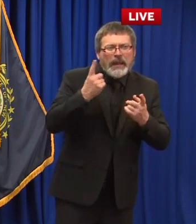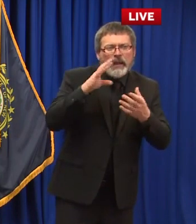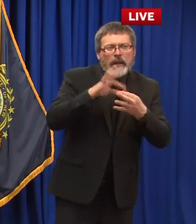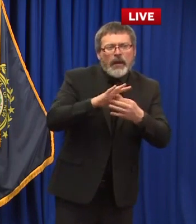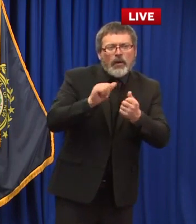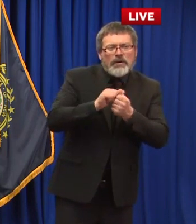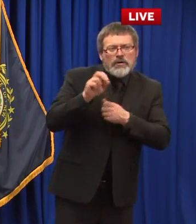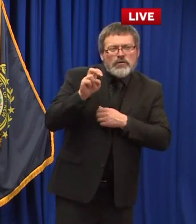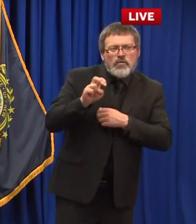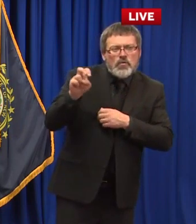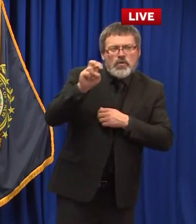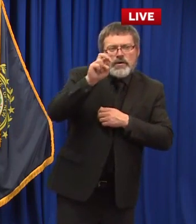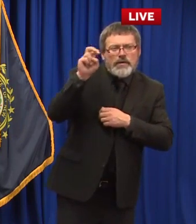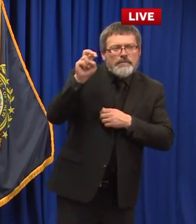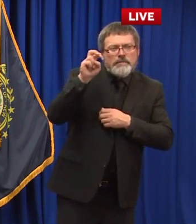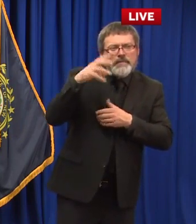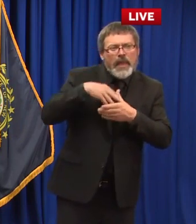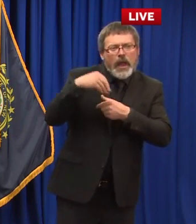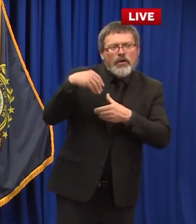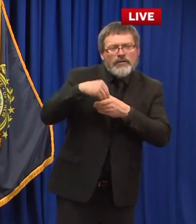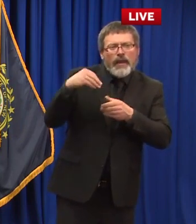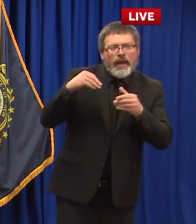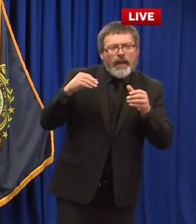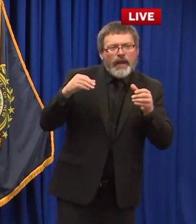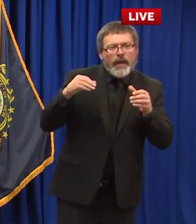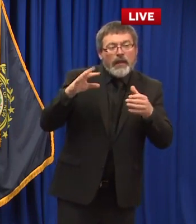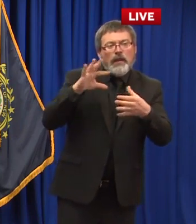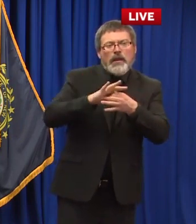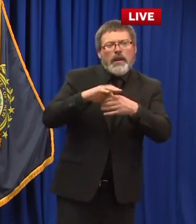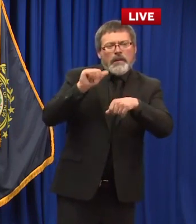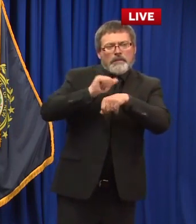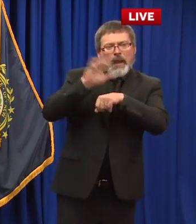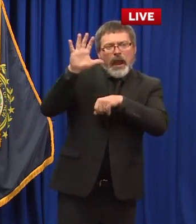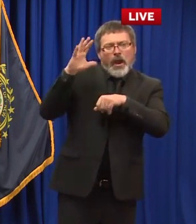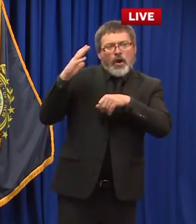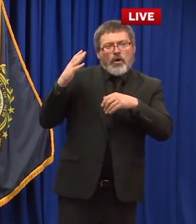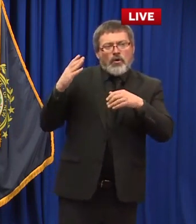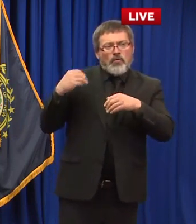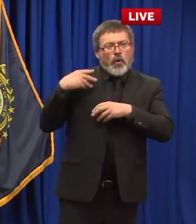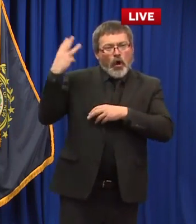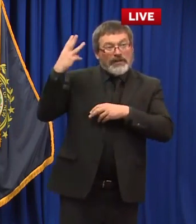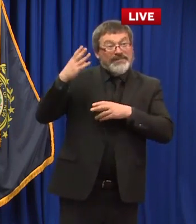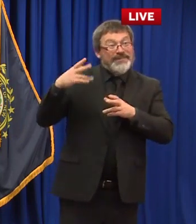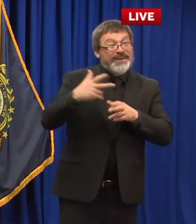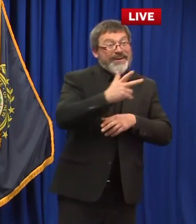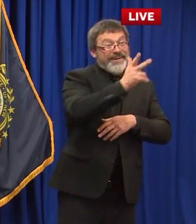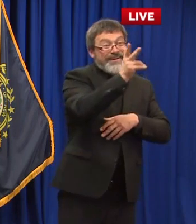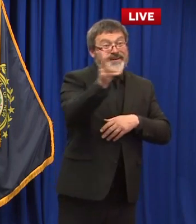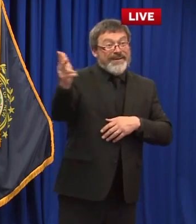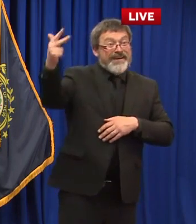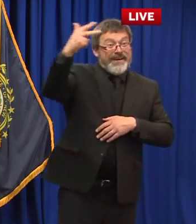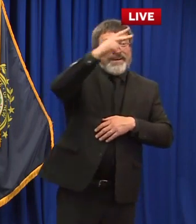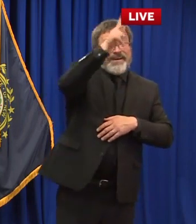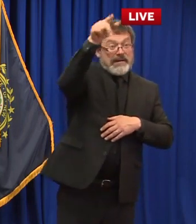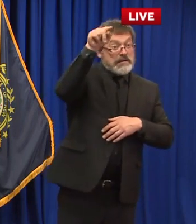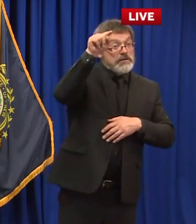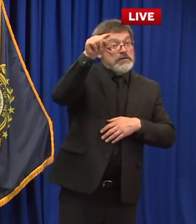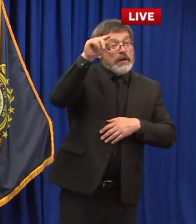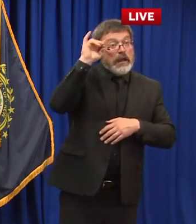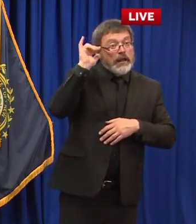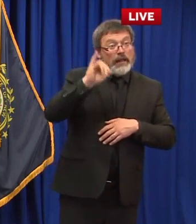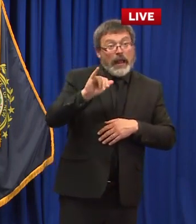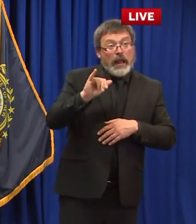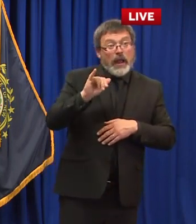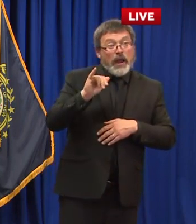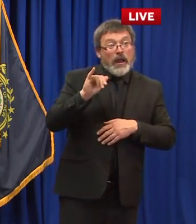what type of uh is going be clear after june 15th will it be a july 1st opening do you have any